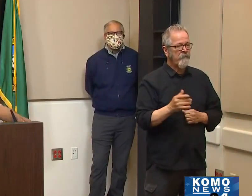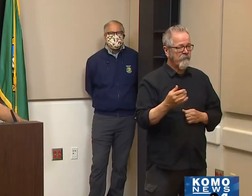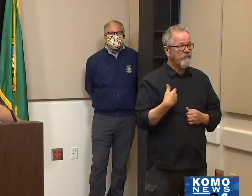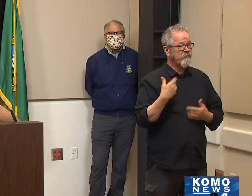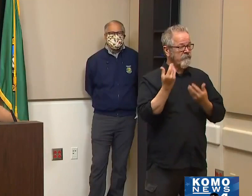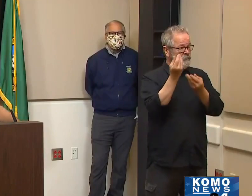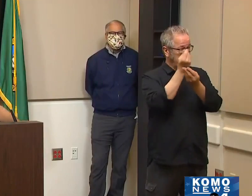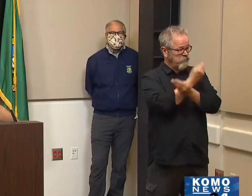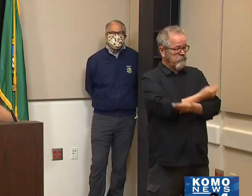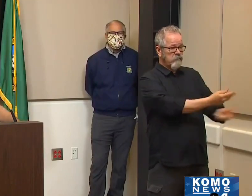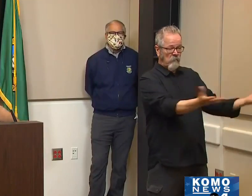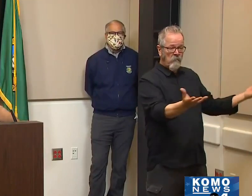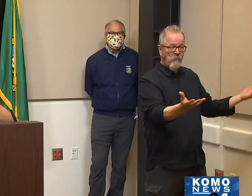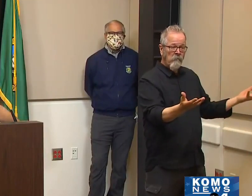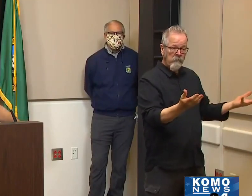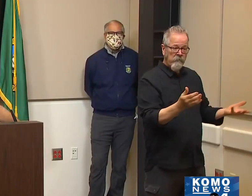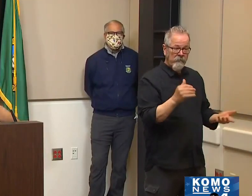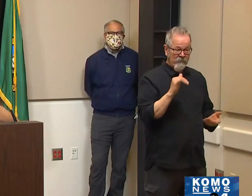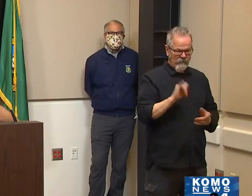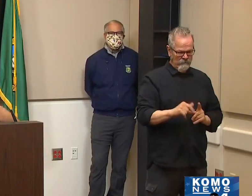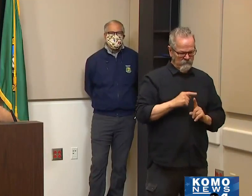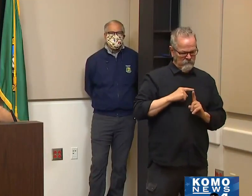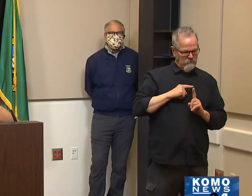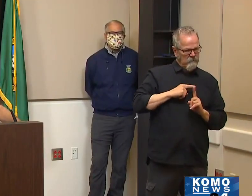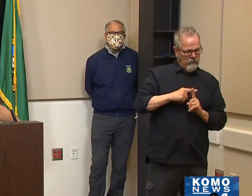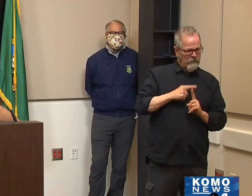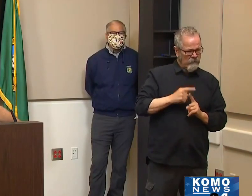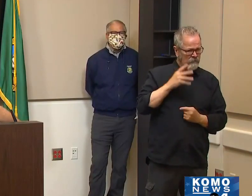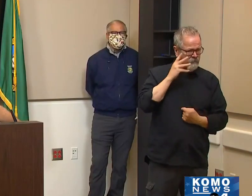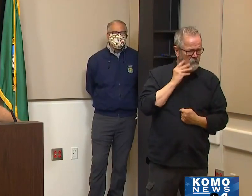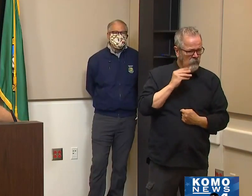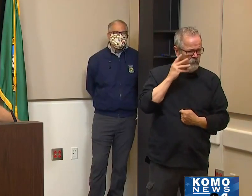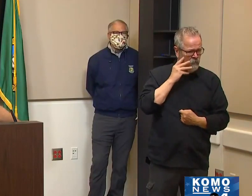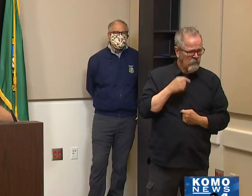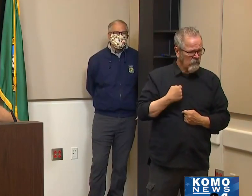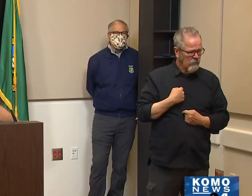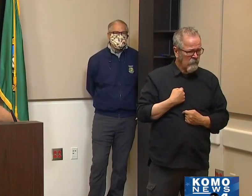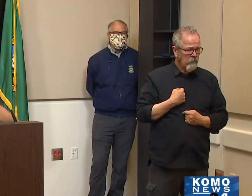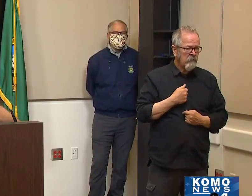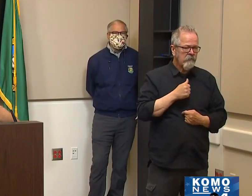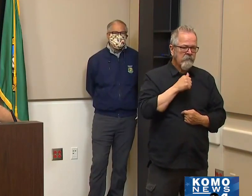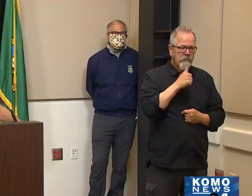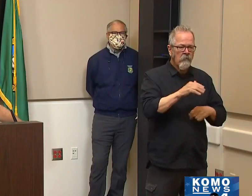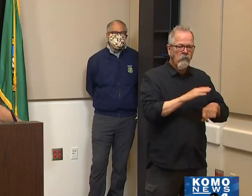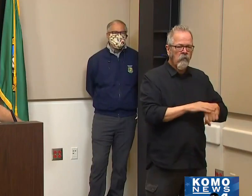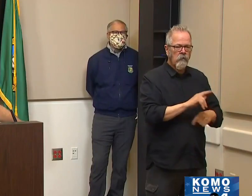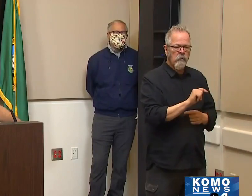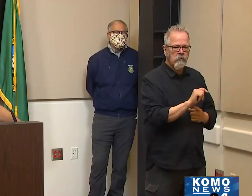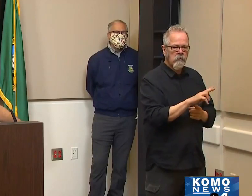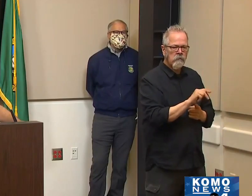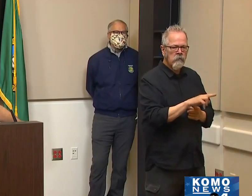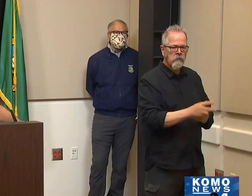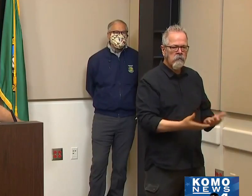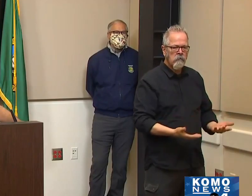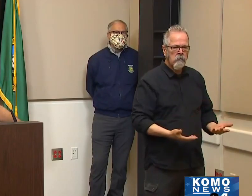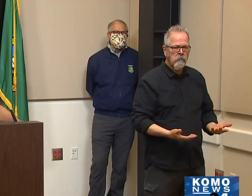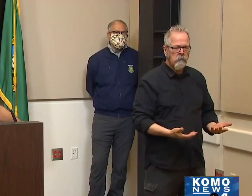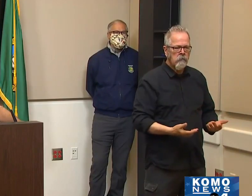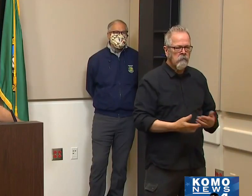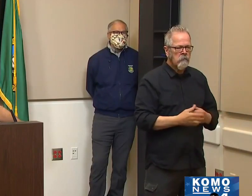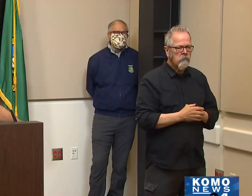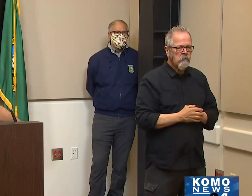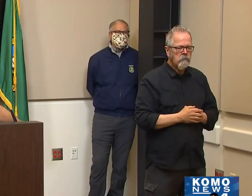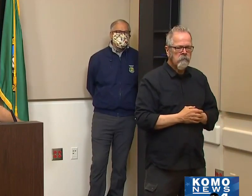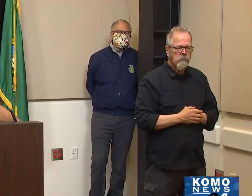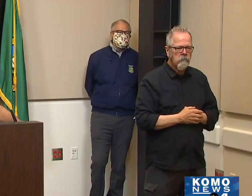turn off the TV. And I want to make sure that they're not turning off the TV right now because I need to relate to them and talk to them because they're in pain, not only here,